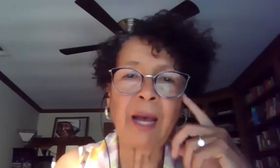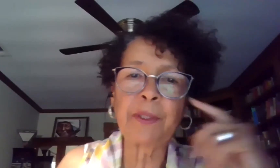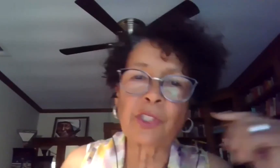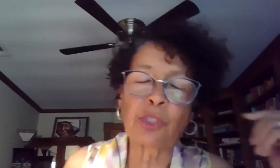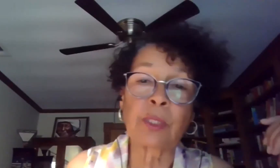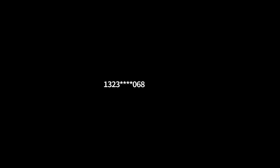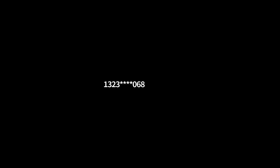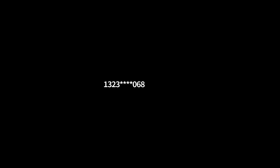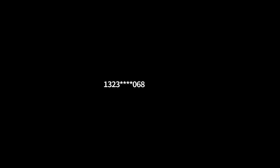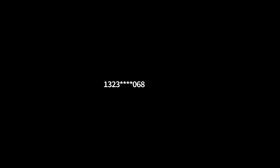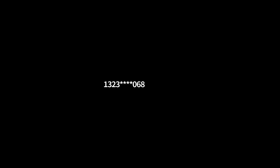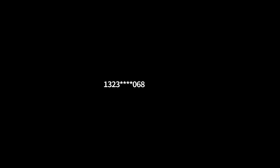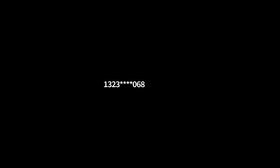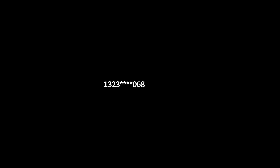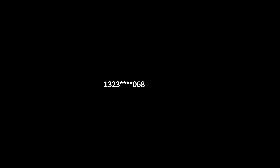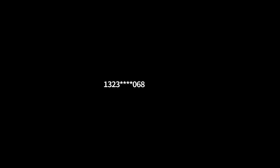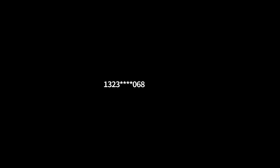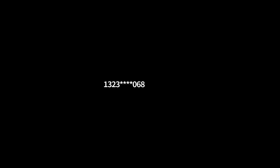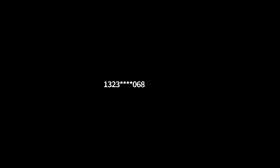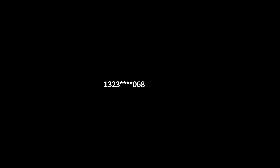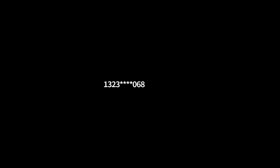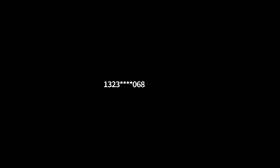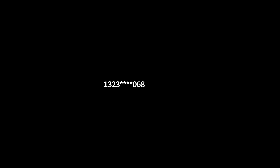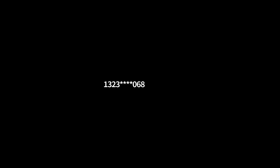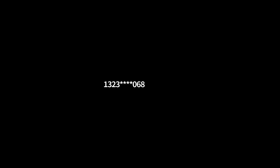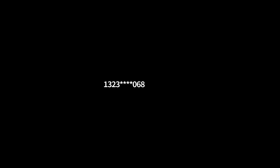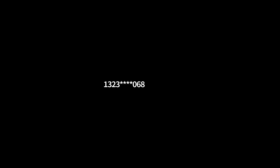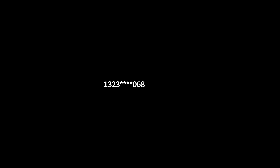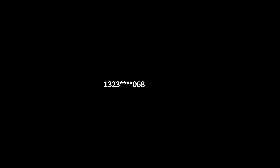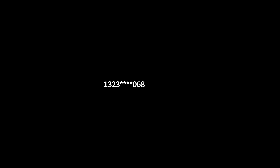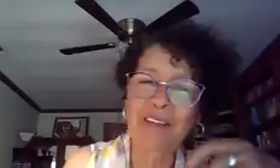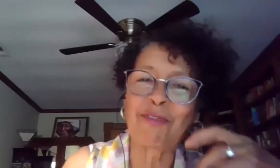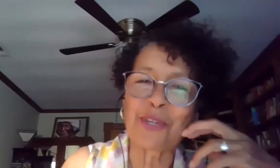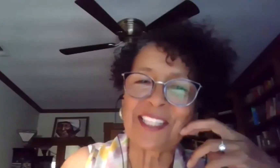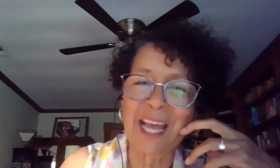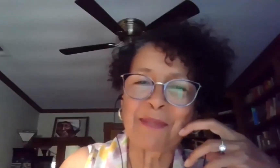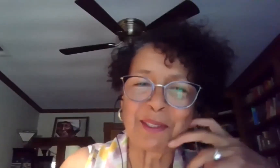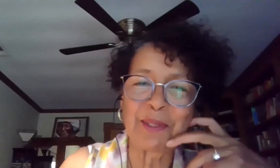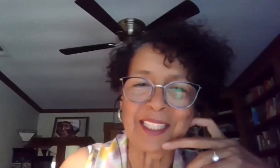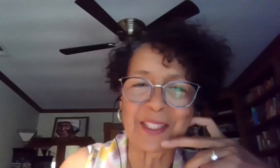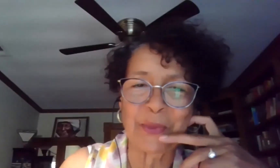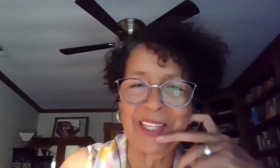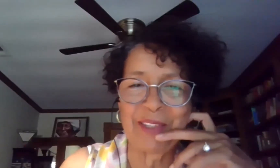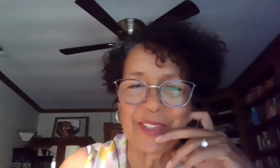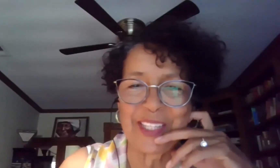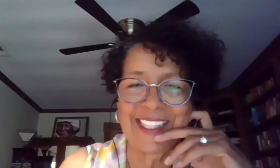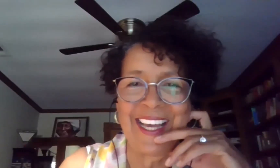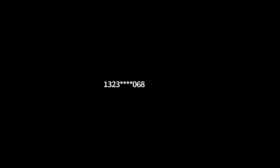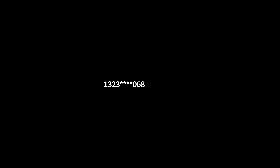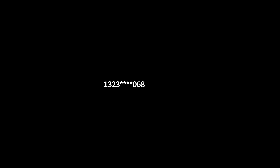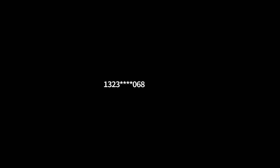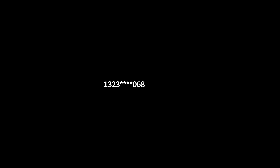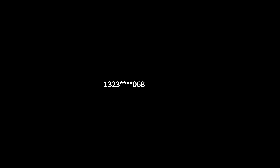have a couple Well, I used to have a radio show, so I'm not an experienced I can hear that voice. Absolutely, it's a radio voice.